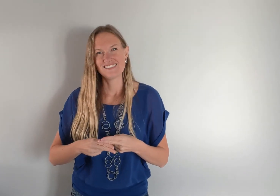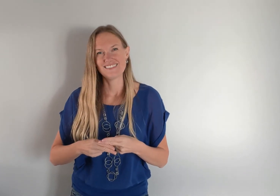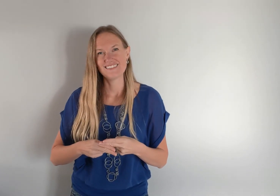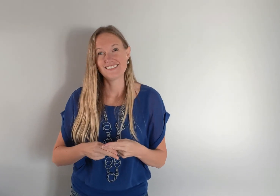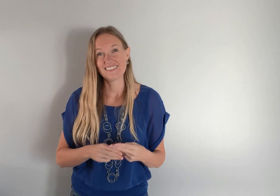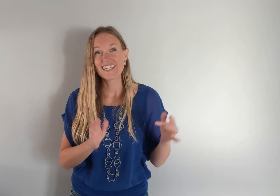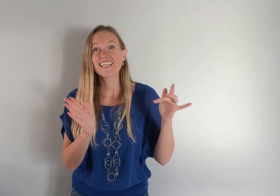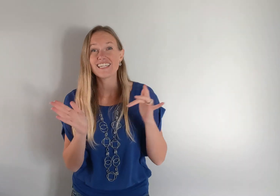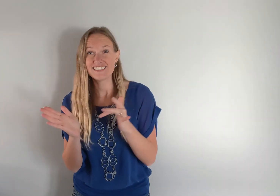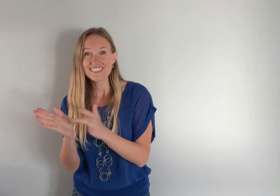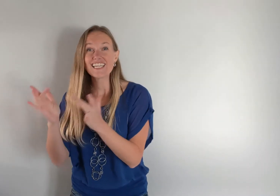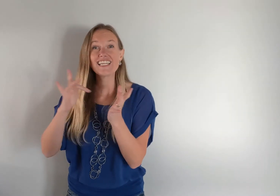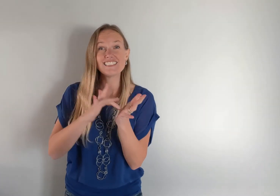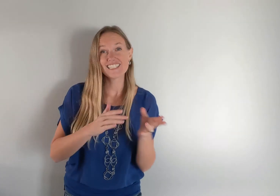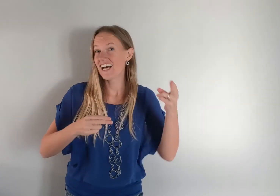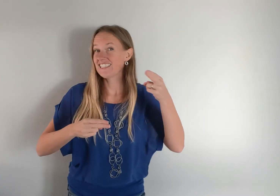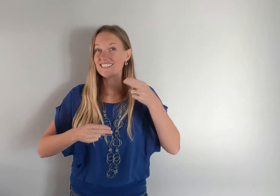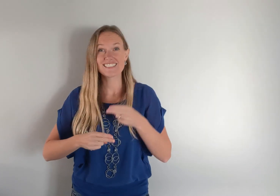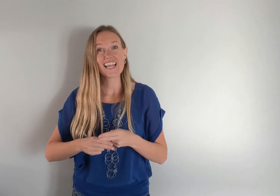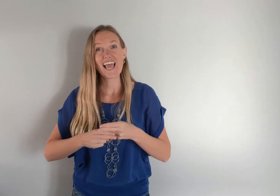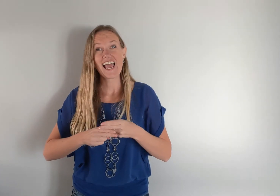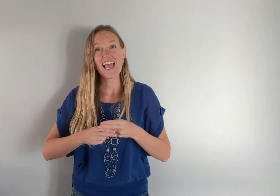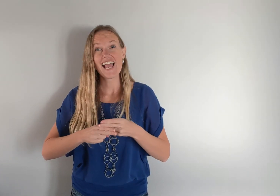In Jesus' name